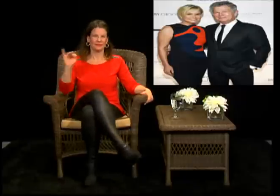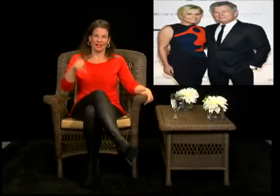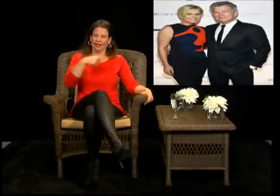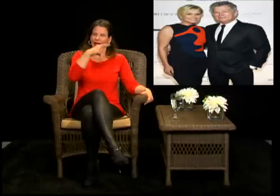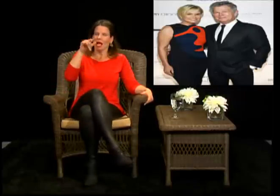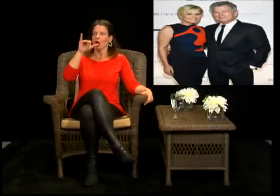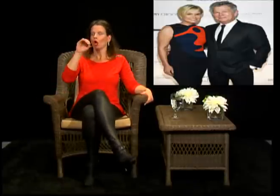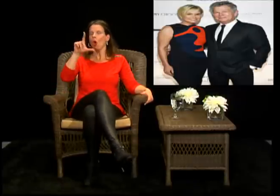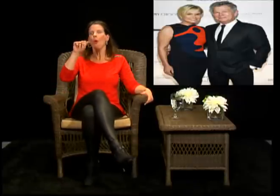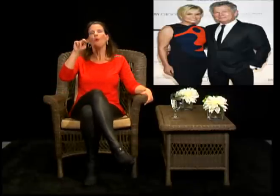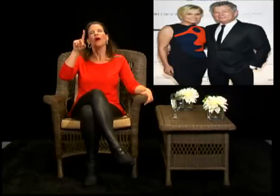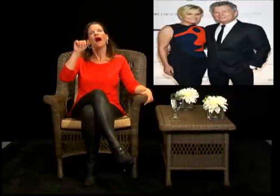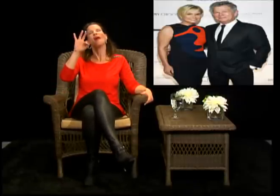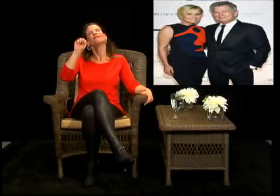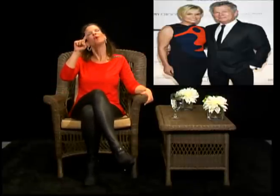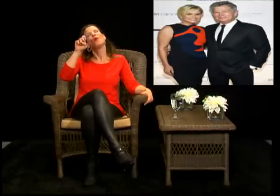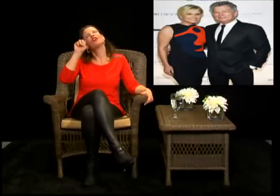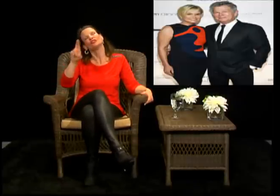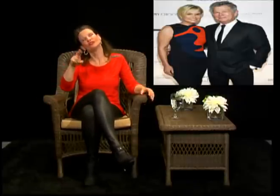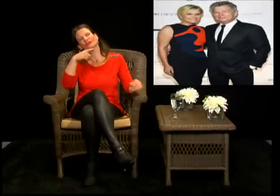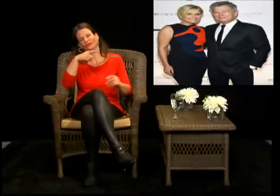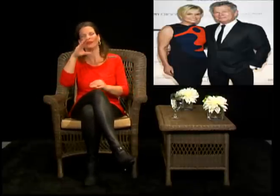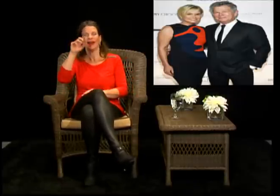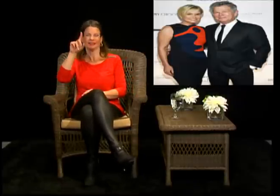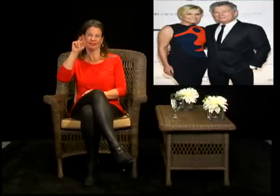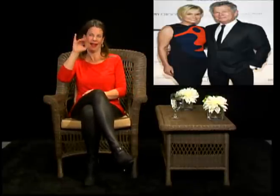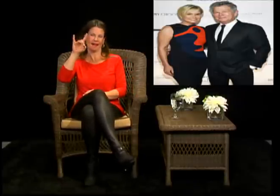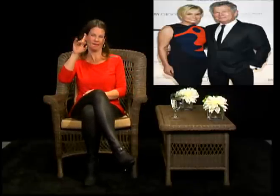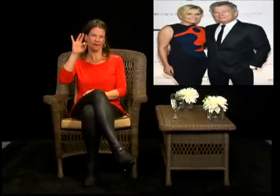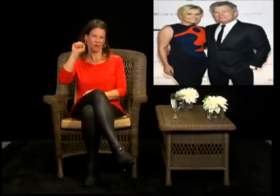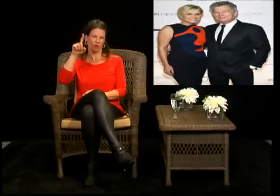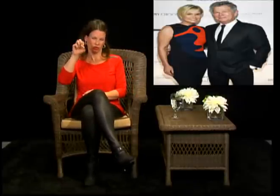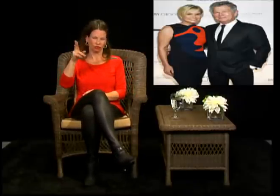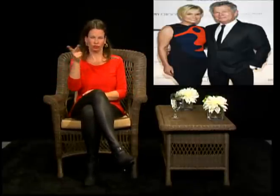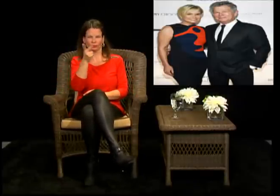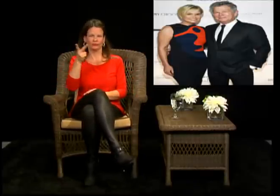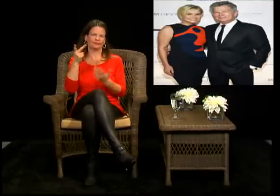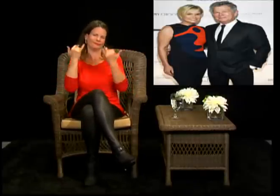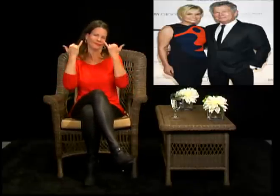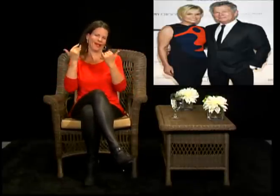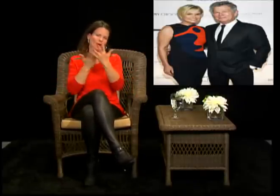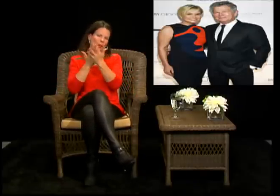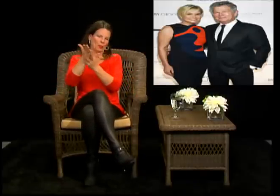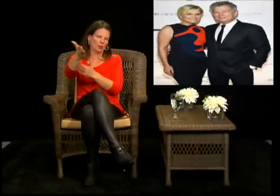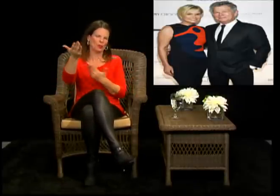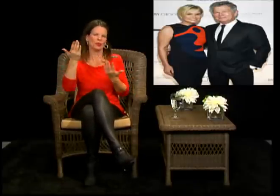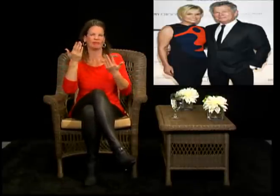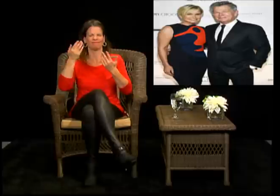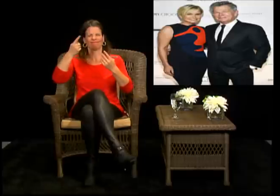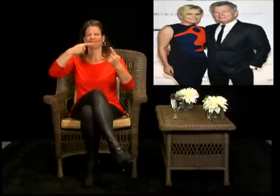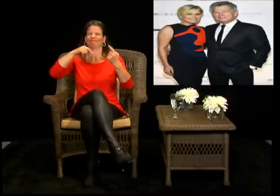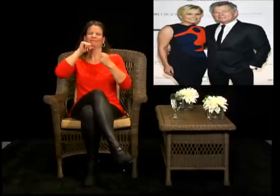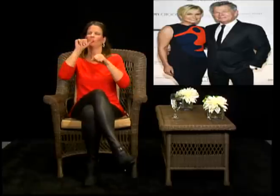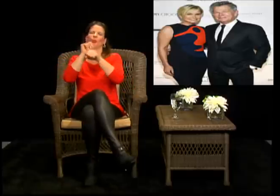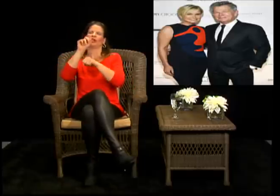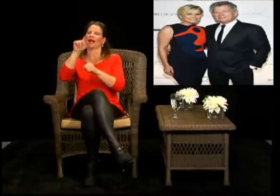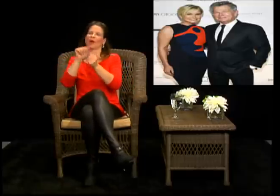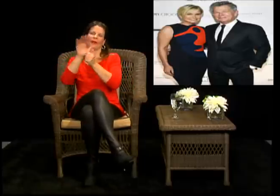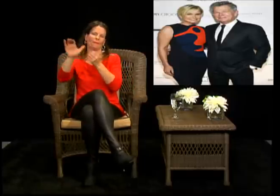yolanda foster one of the characters on the reality show she and her